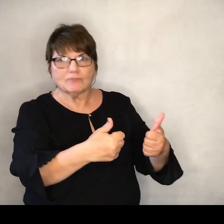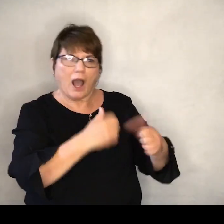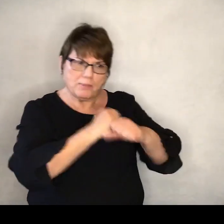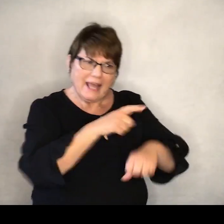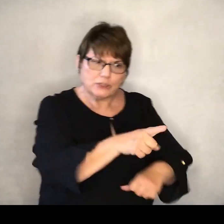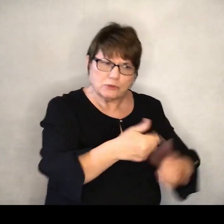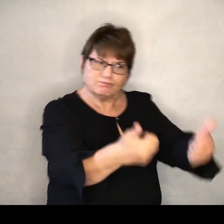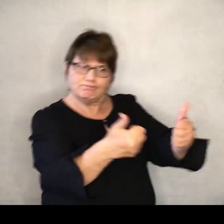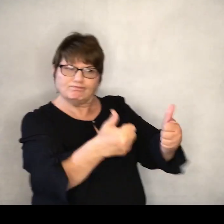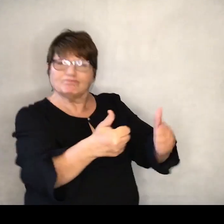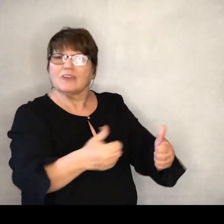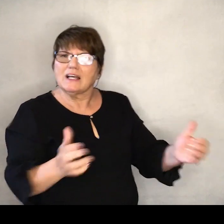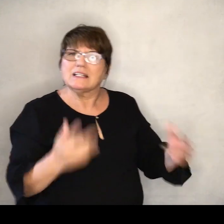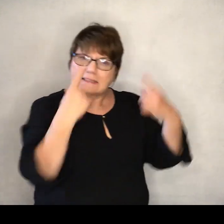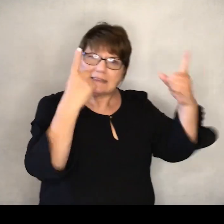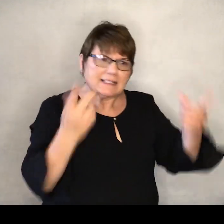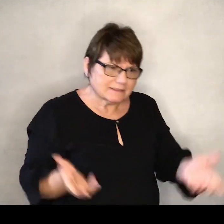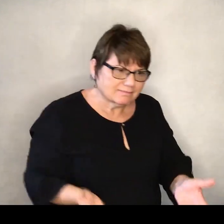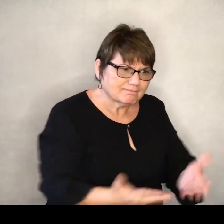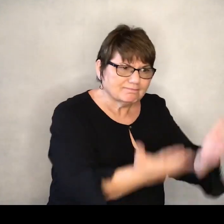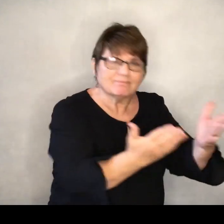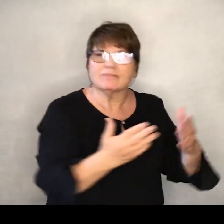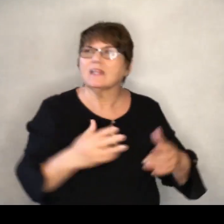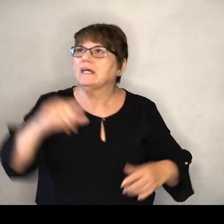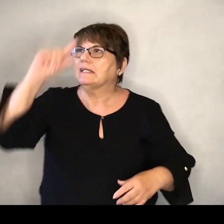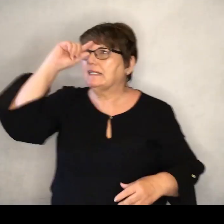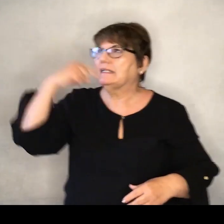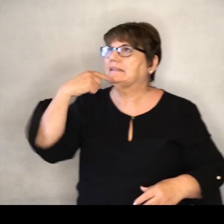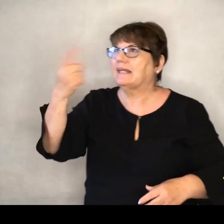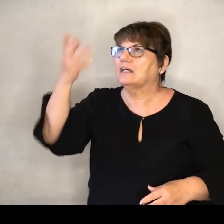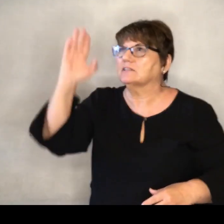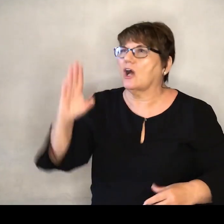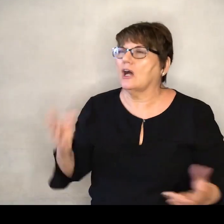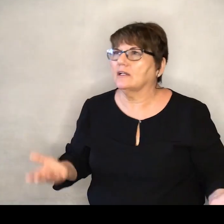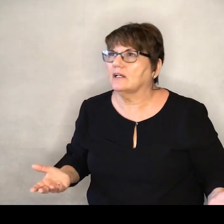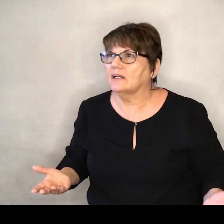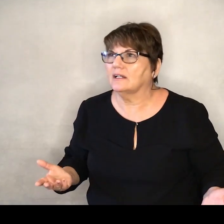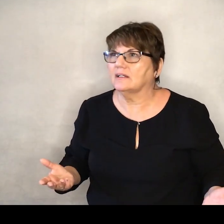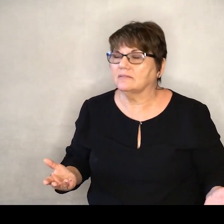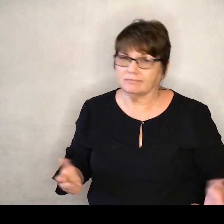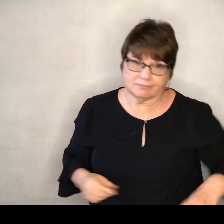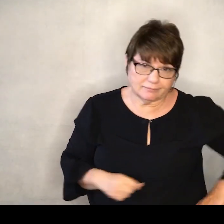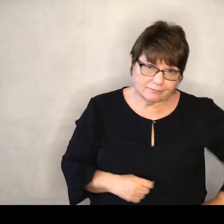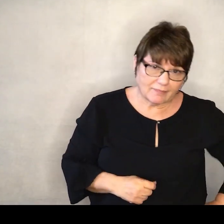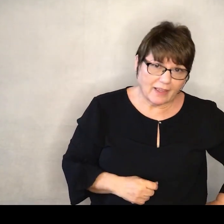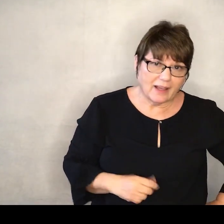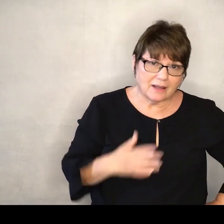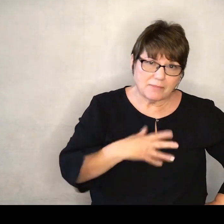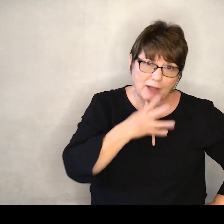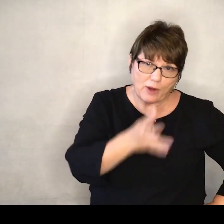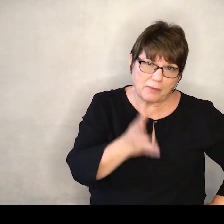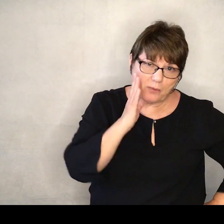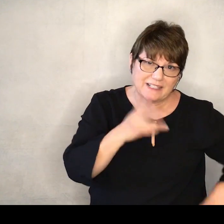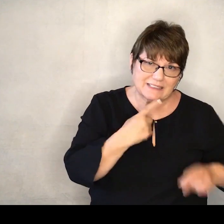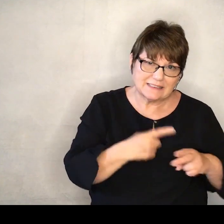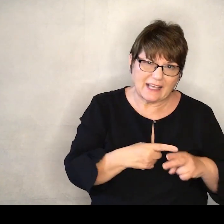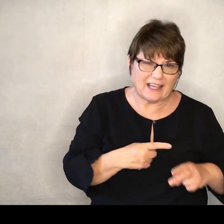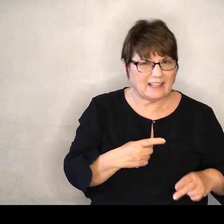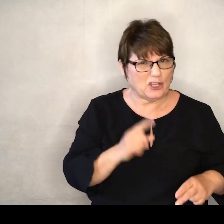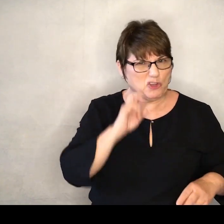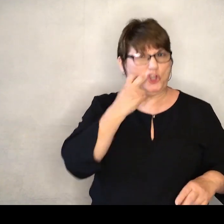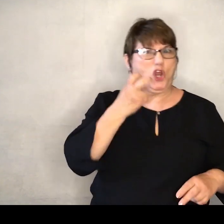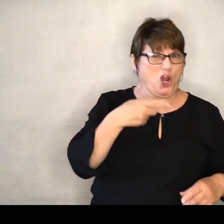and success. And Gideon says to him, I find this to be what my grandmother would call audacity.